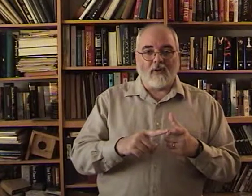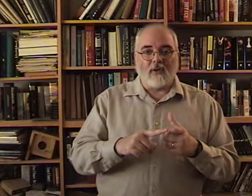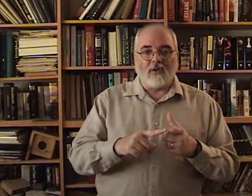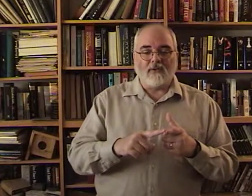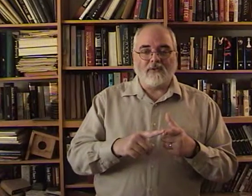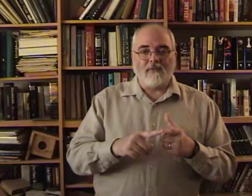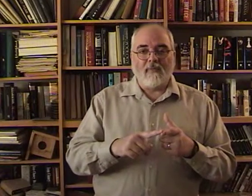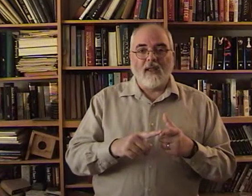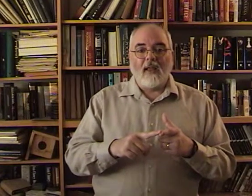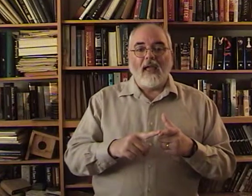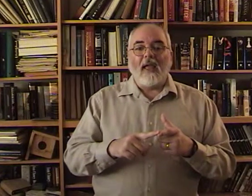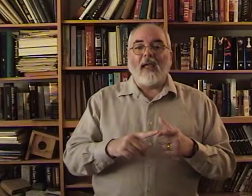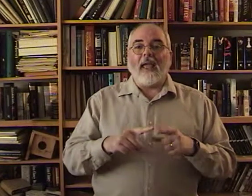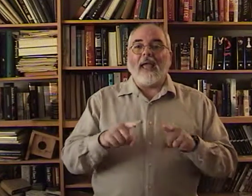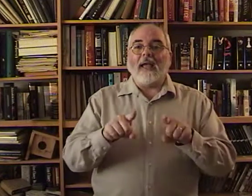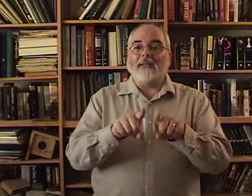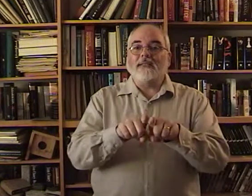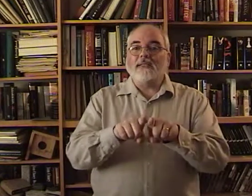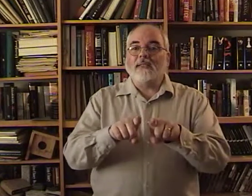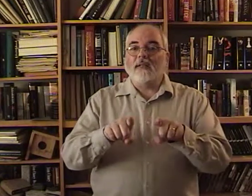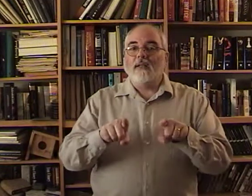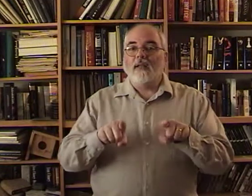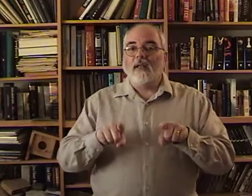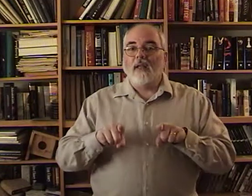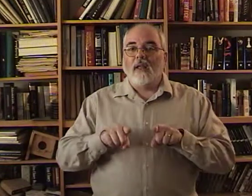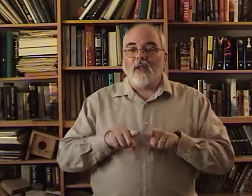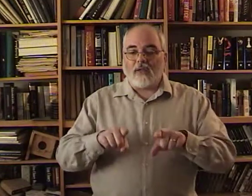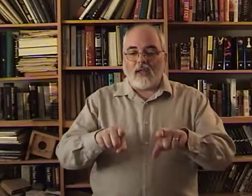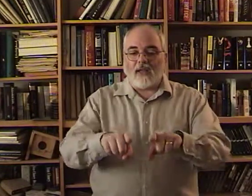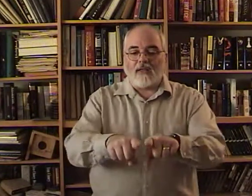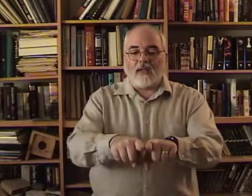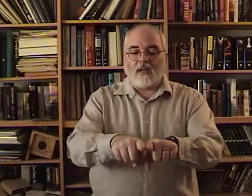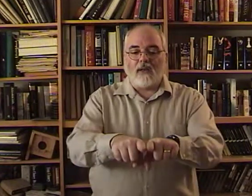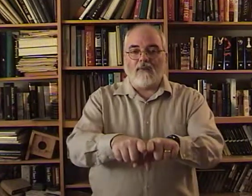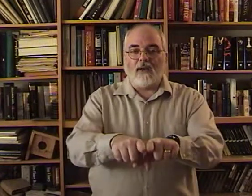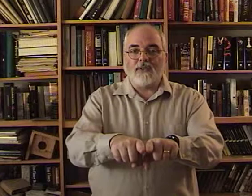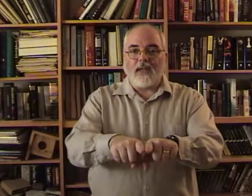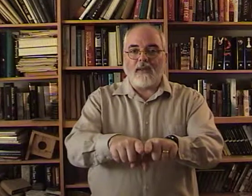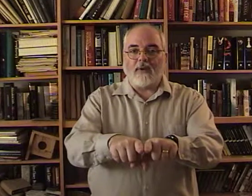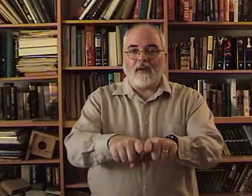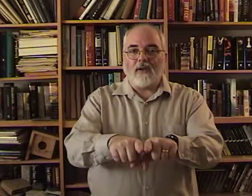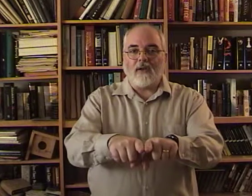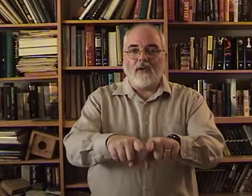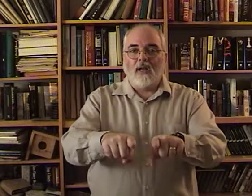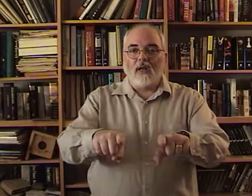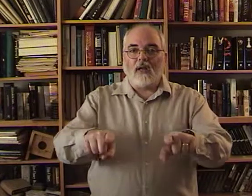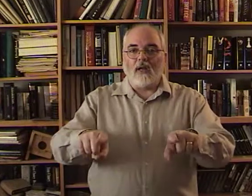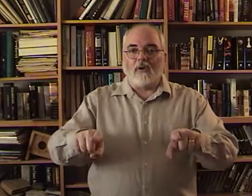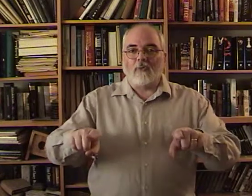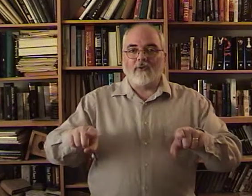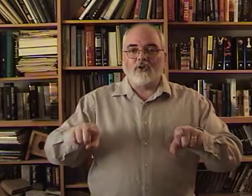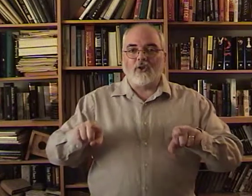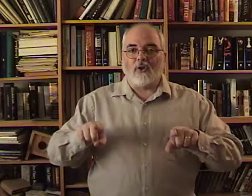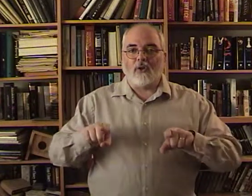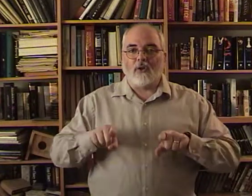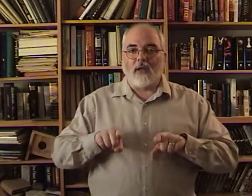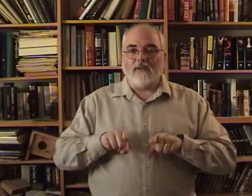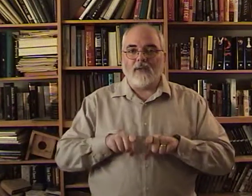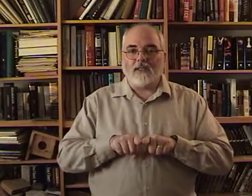all those. As. Okay. It's. Fingers together out here. Come a little bit of a circle. And fingers